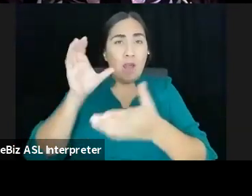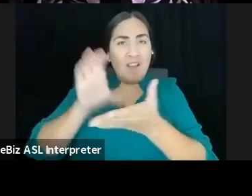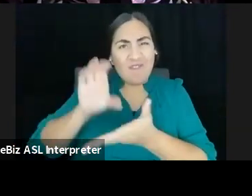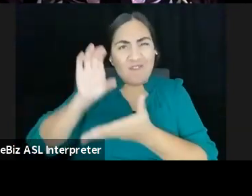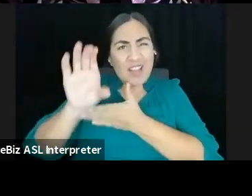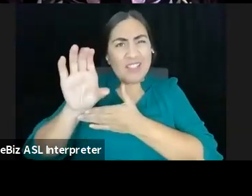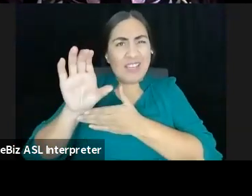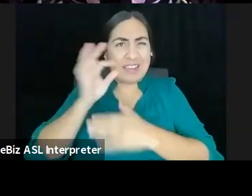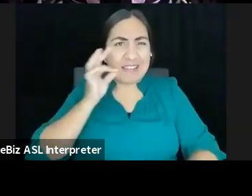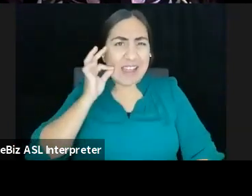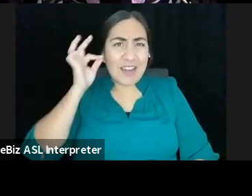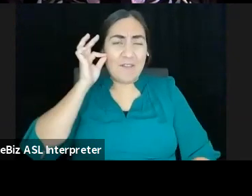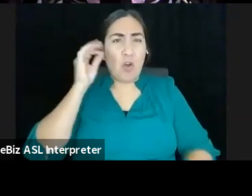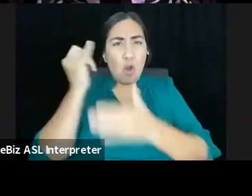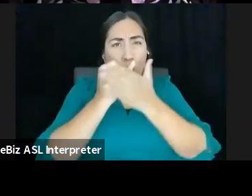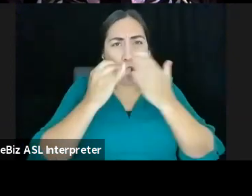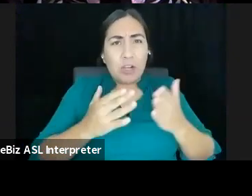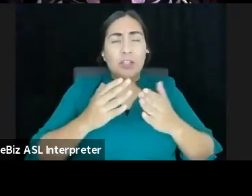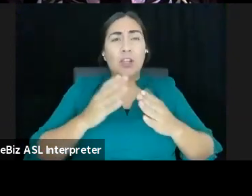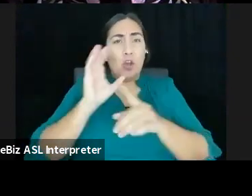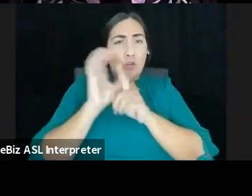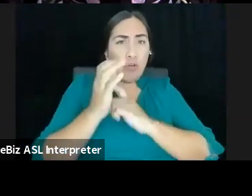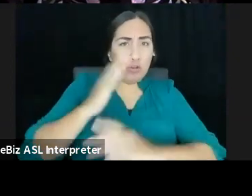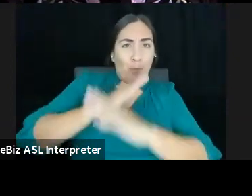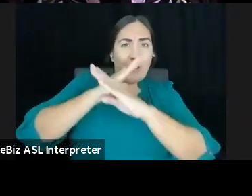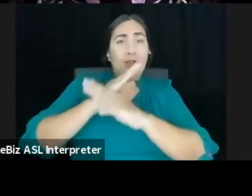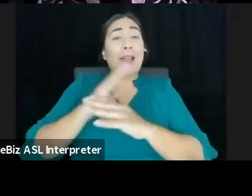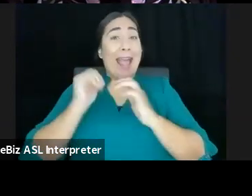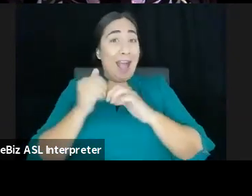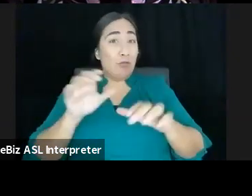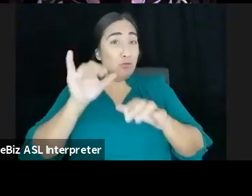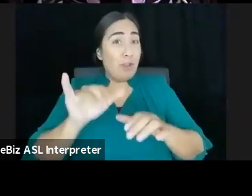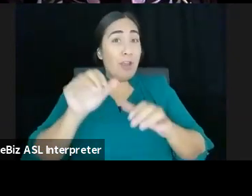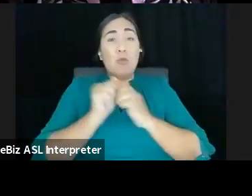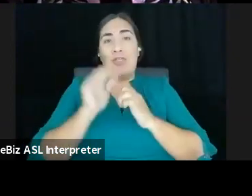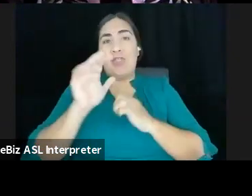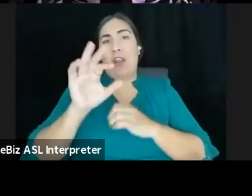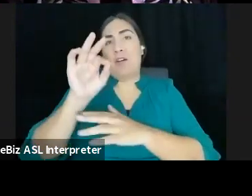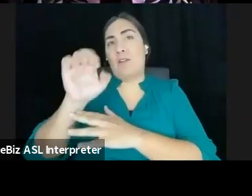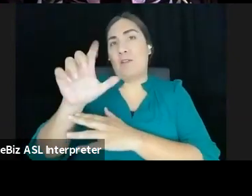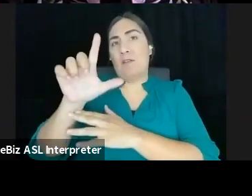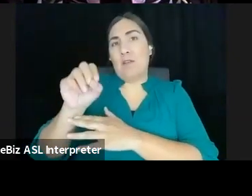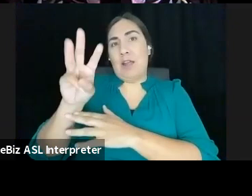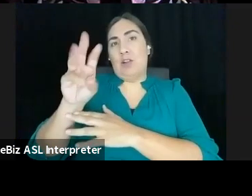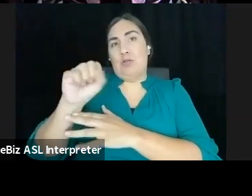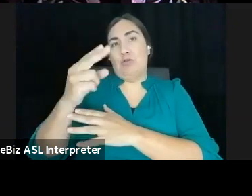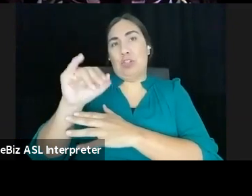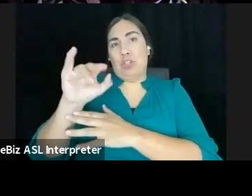bearers. And one of the wonderful ways they do that is through their fellowships. And so applications are open right now for the